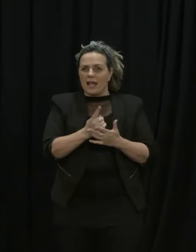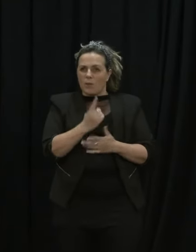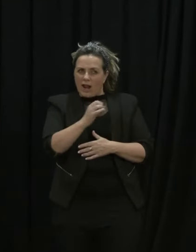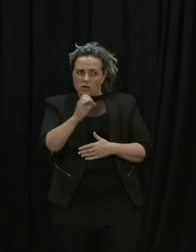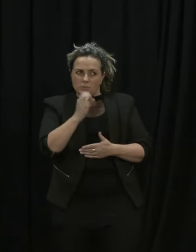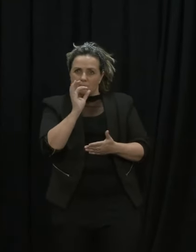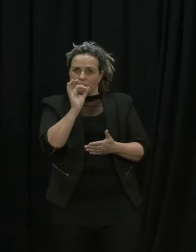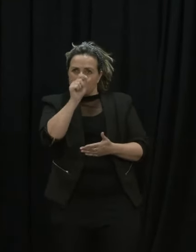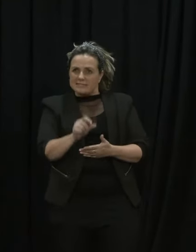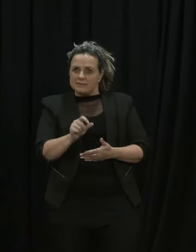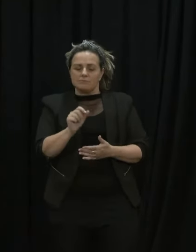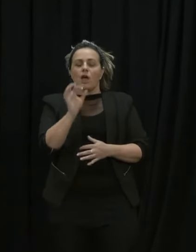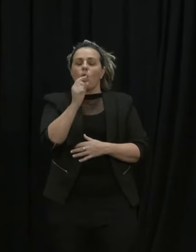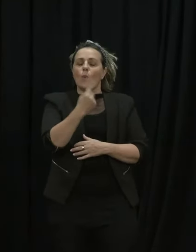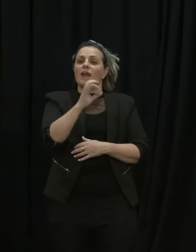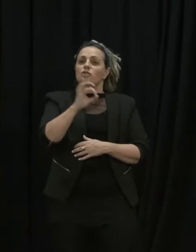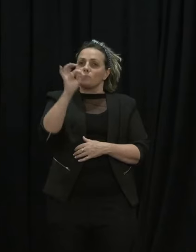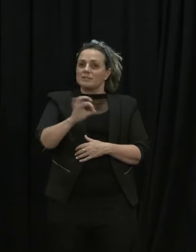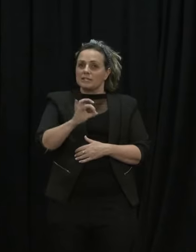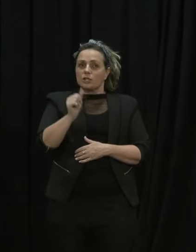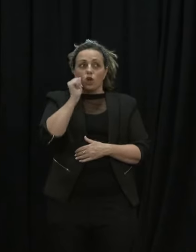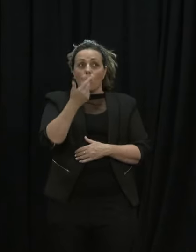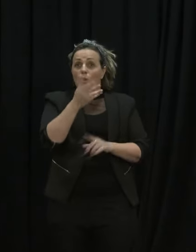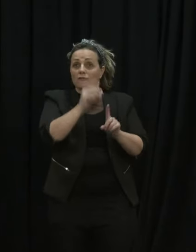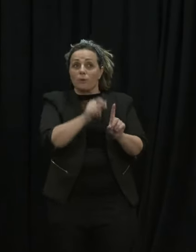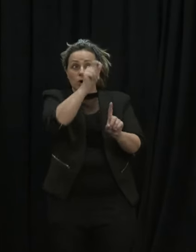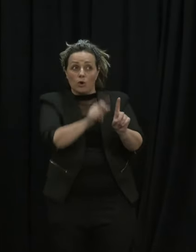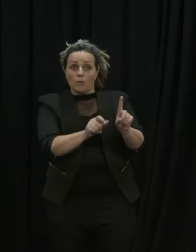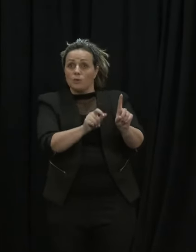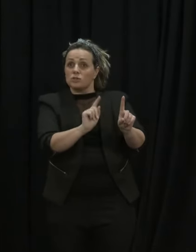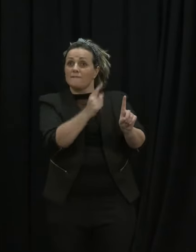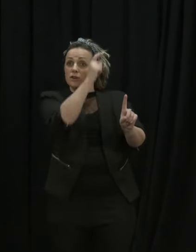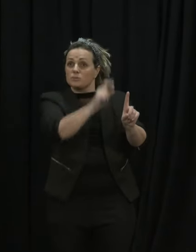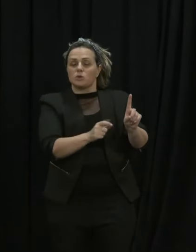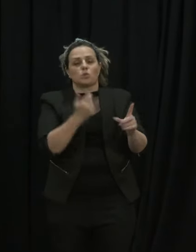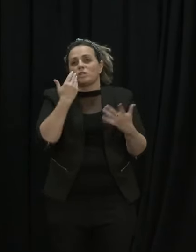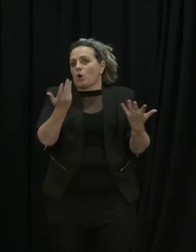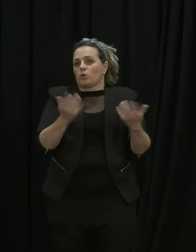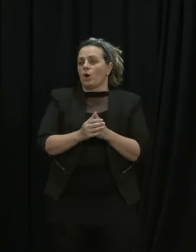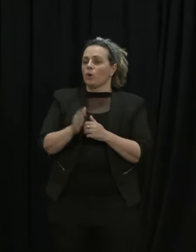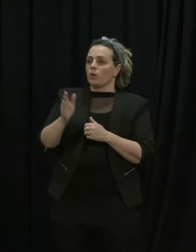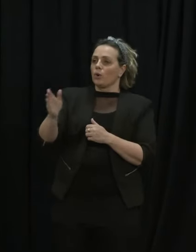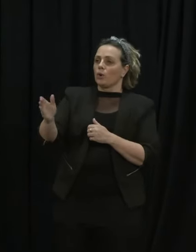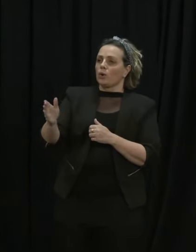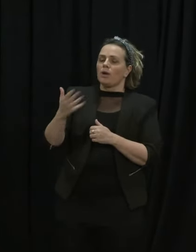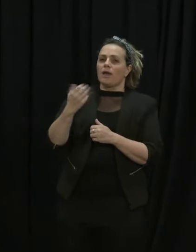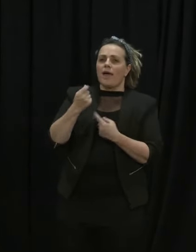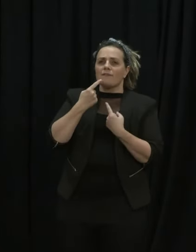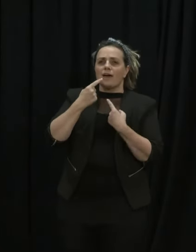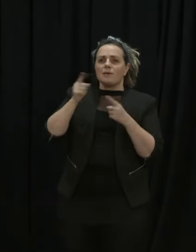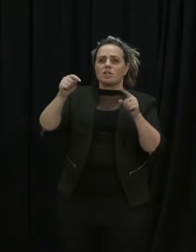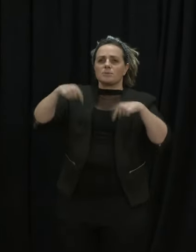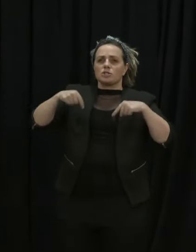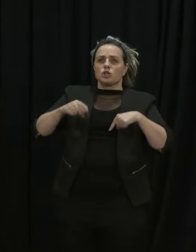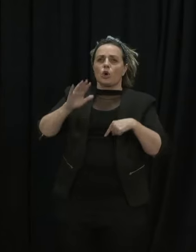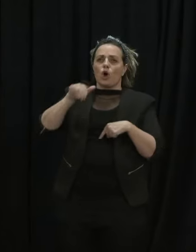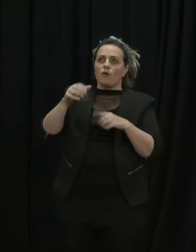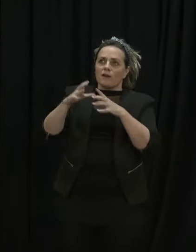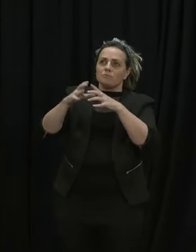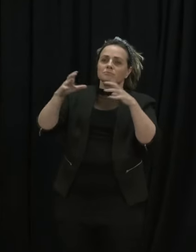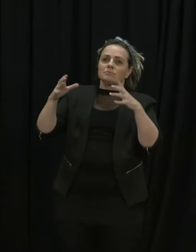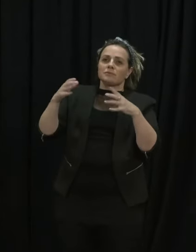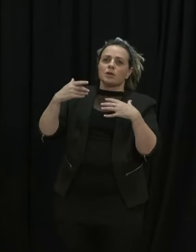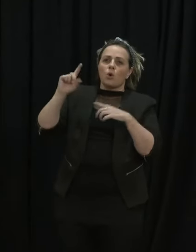confirmed link wasn't able to be made. Jo? Just on the LA Health announcement today, there's been calls for a long time,